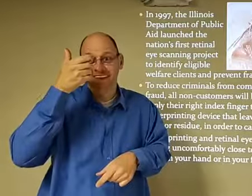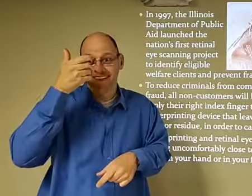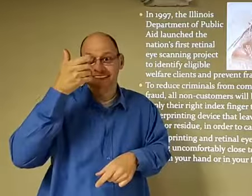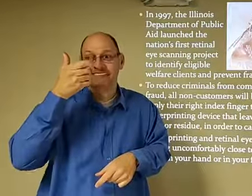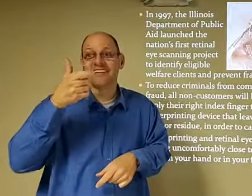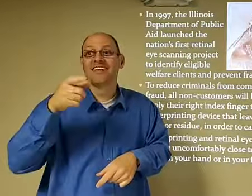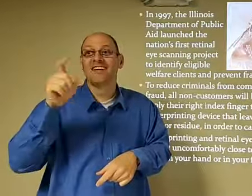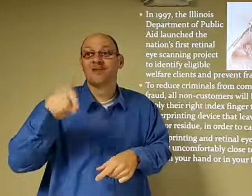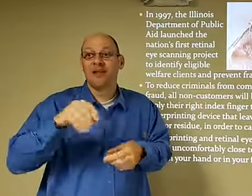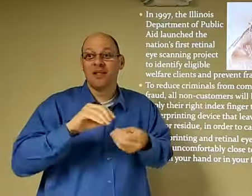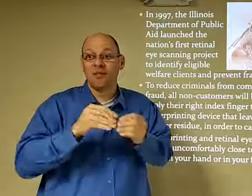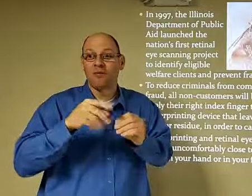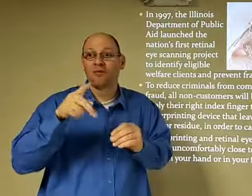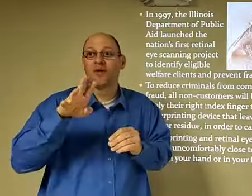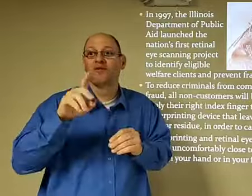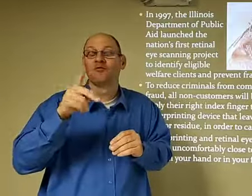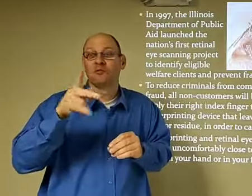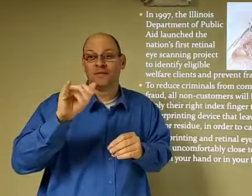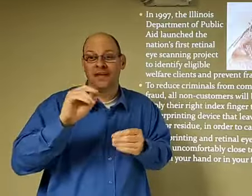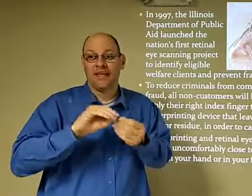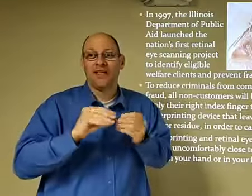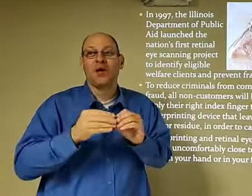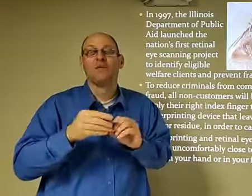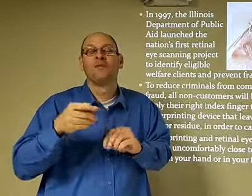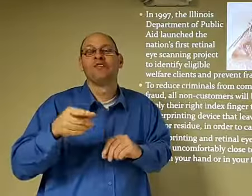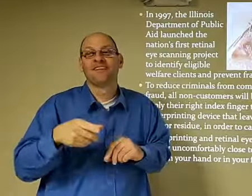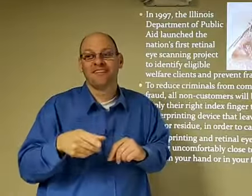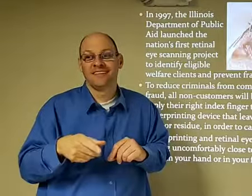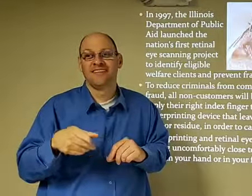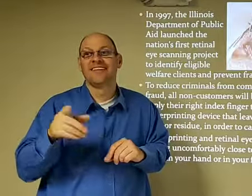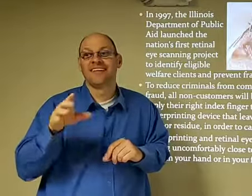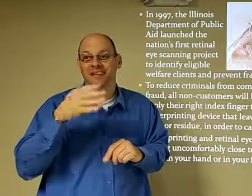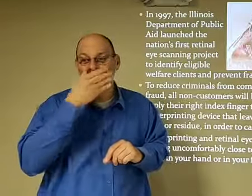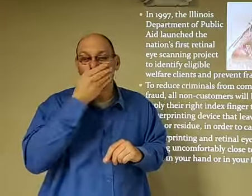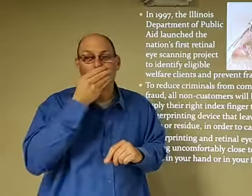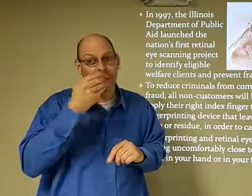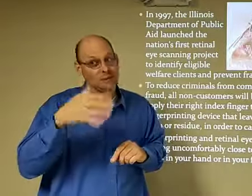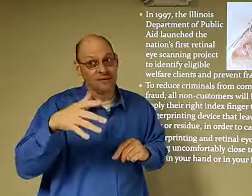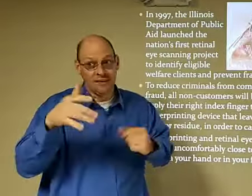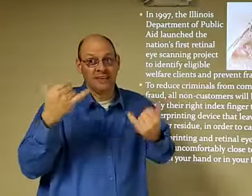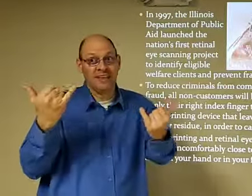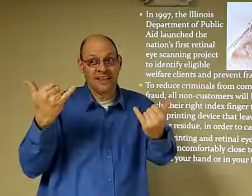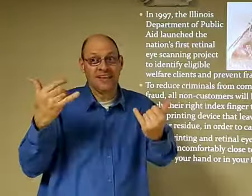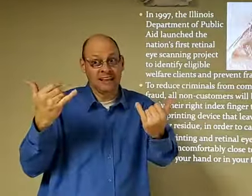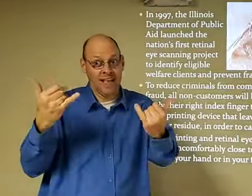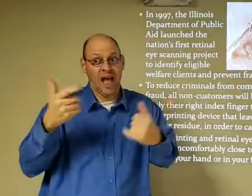And that credit card company would have their identity and, you know, I,